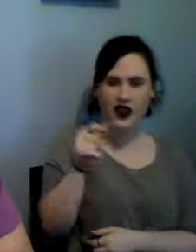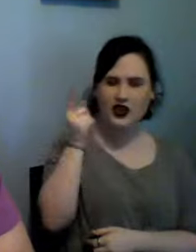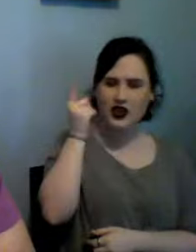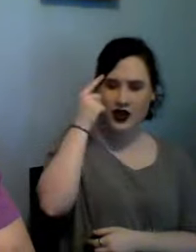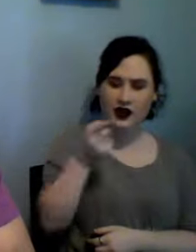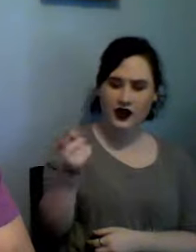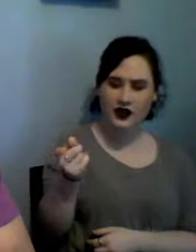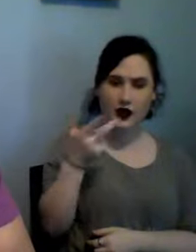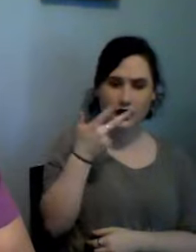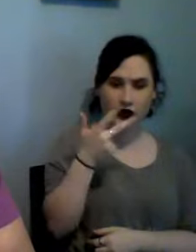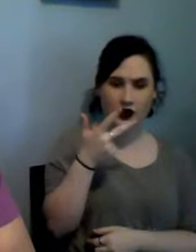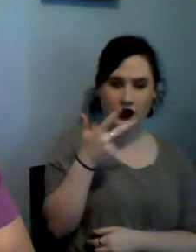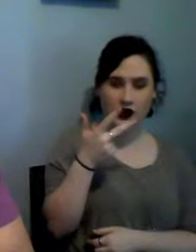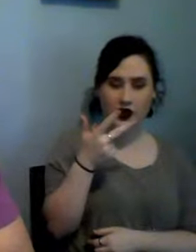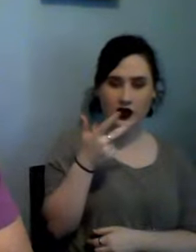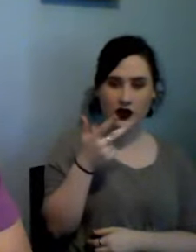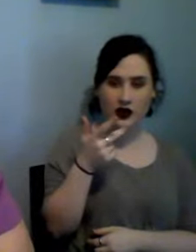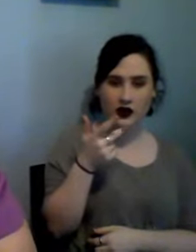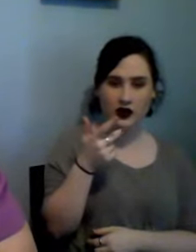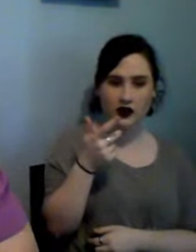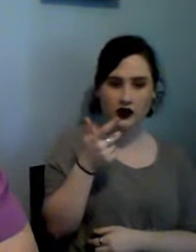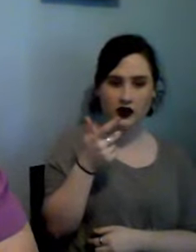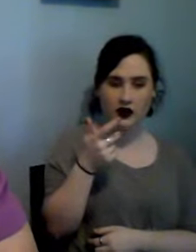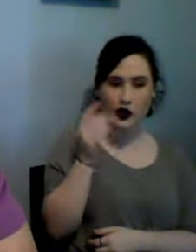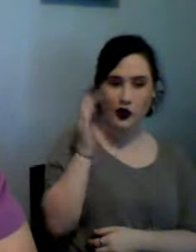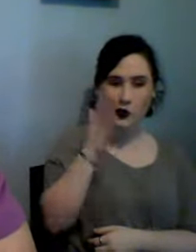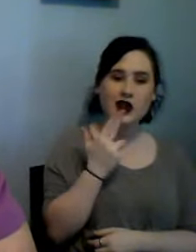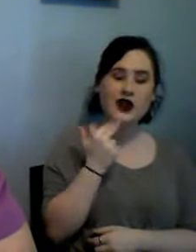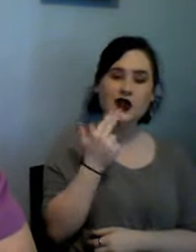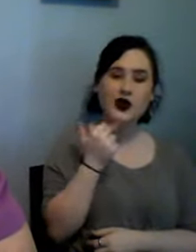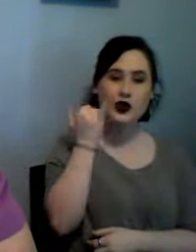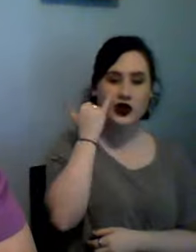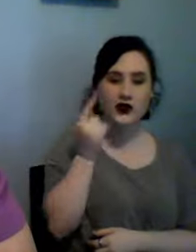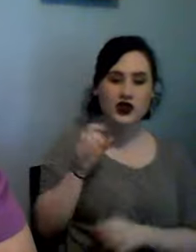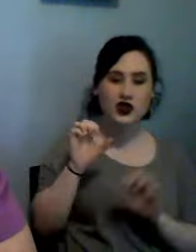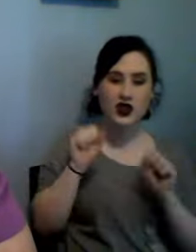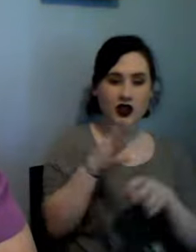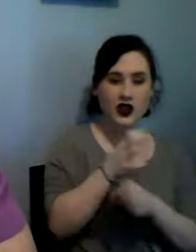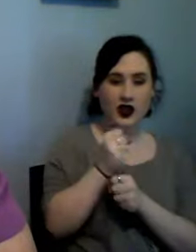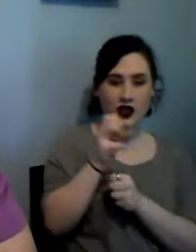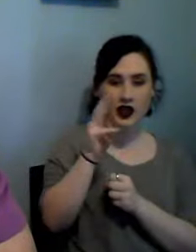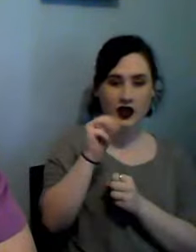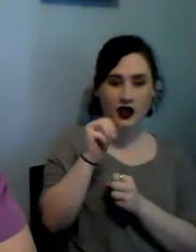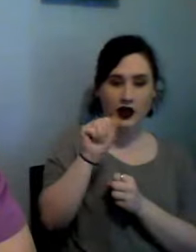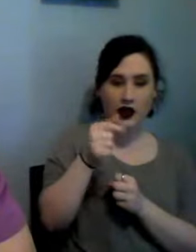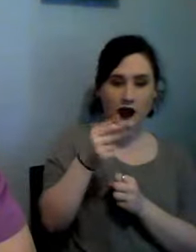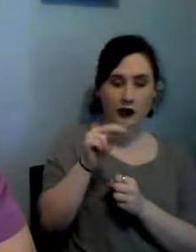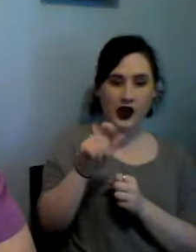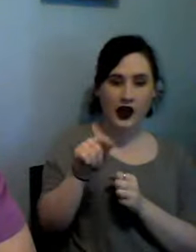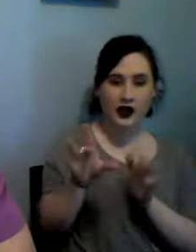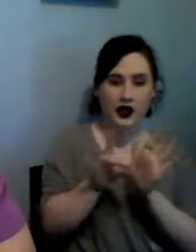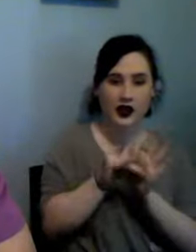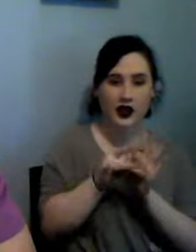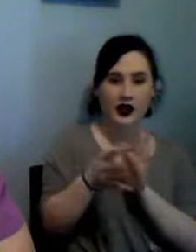would be cute if I could get a magnet and stick them on the refrigerator I think that would be really cute because they're so small